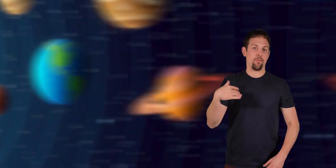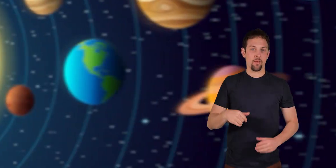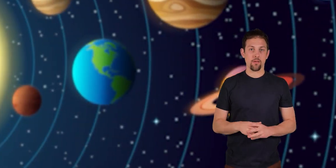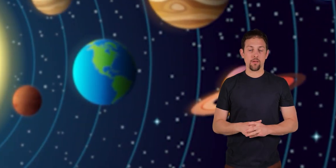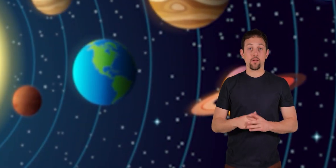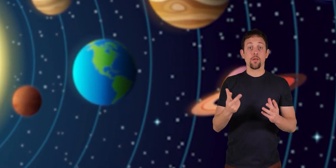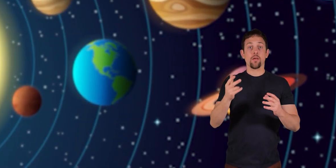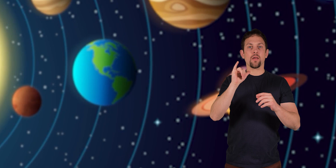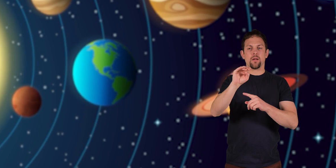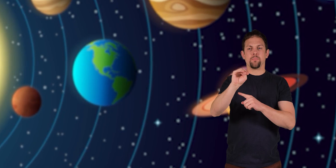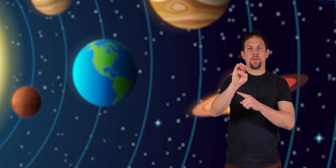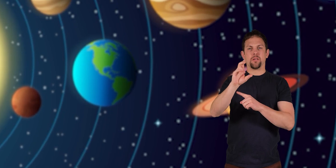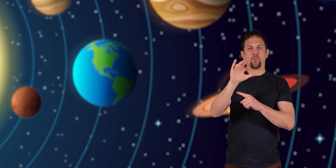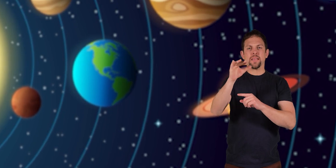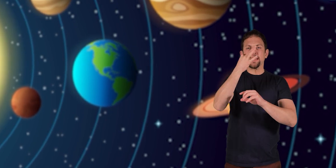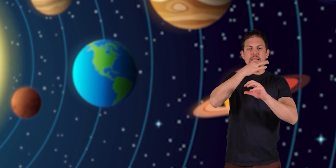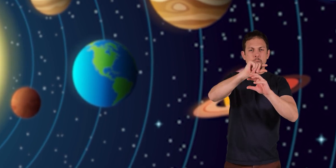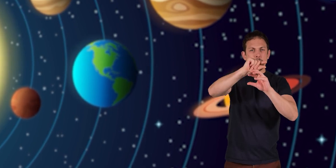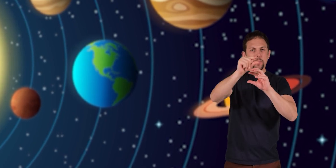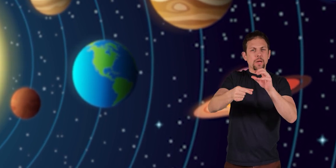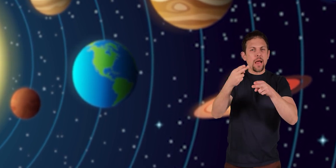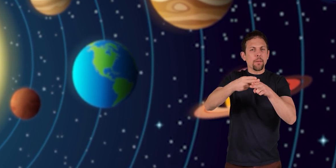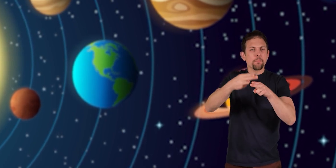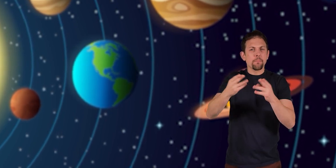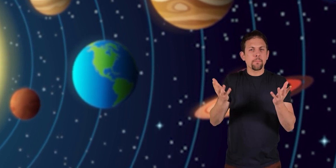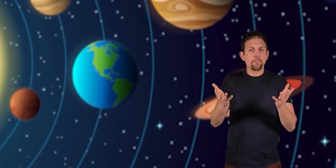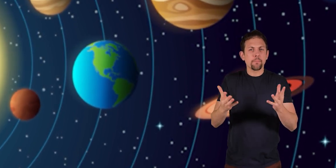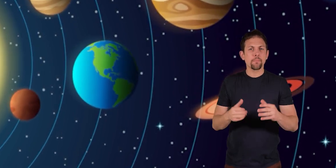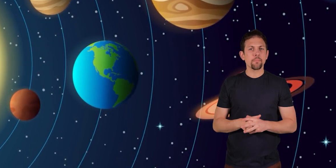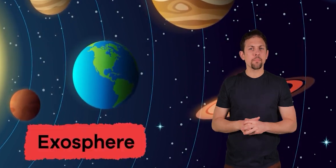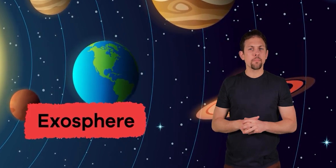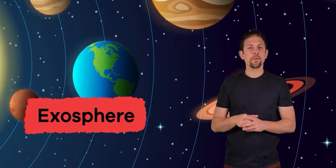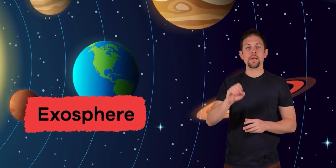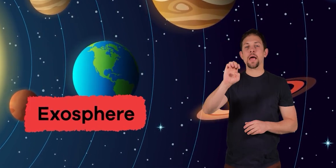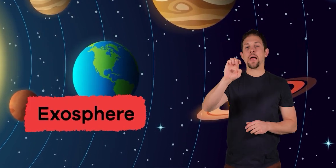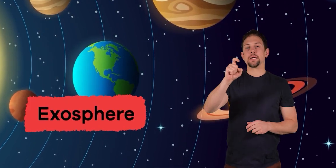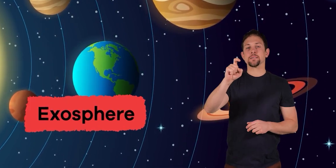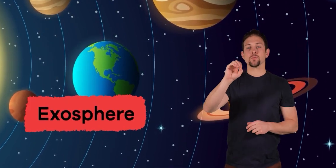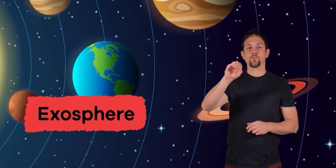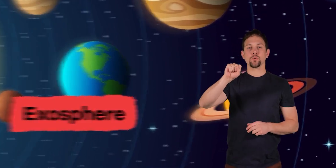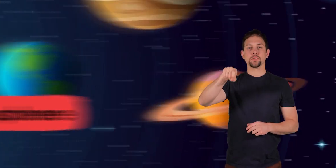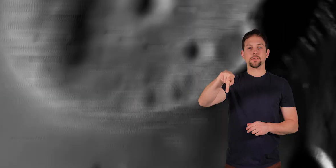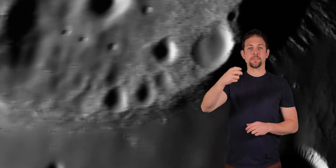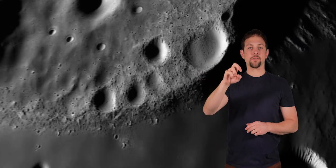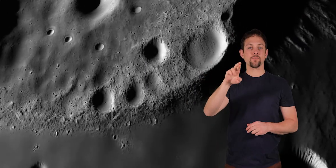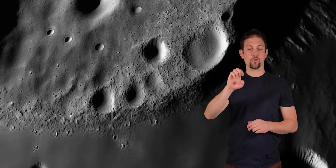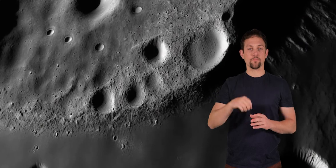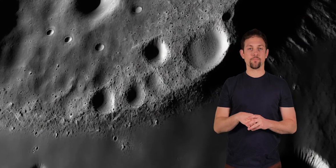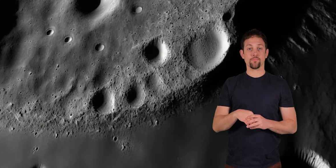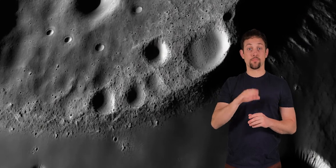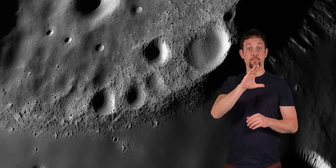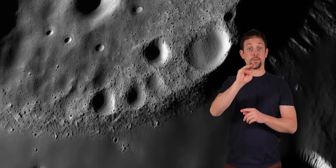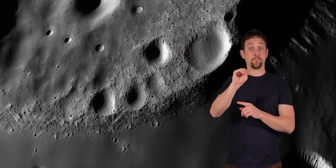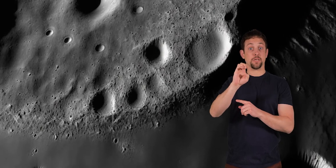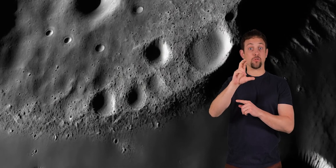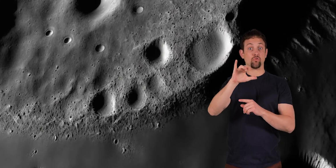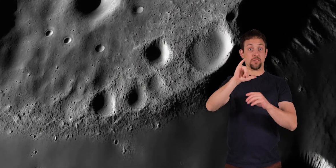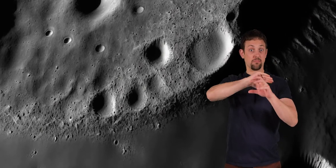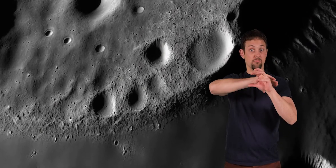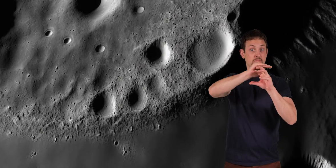What is Mercury's thin atmosphere called? Exosphere. Mercury's surface is very harsh,